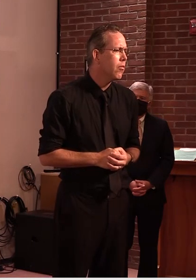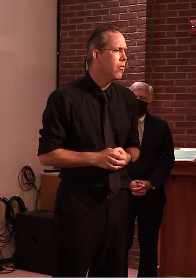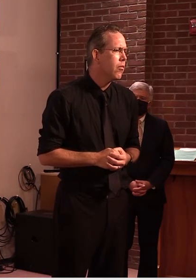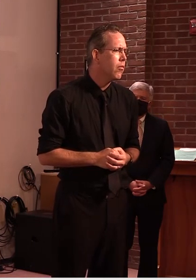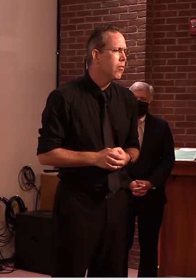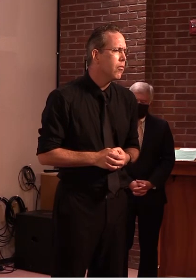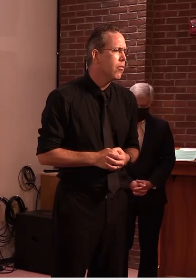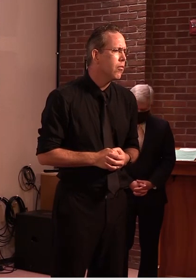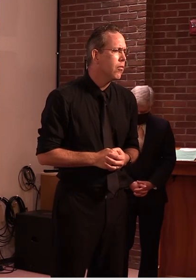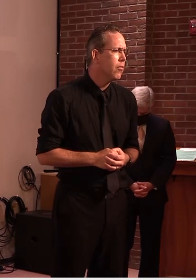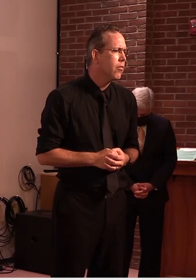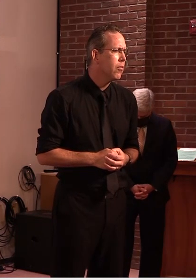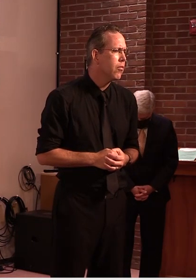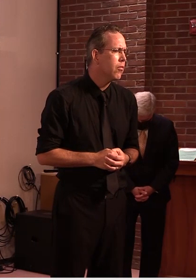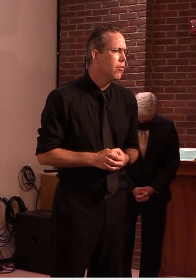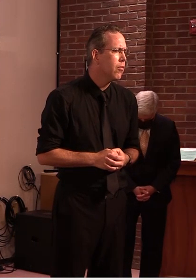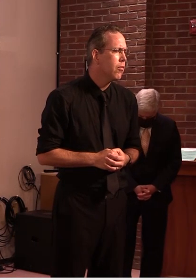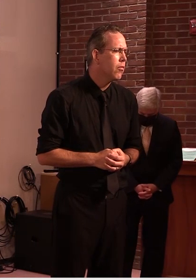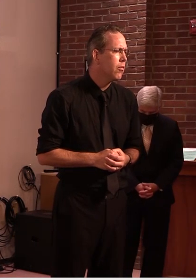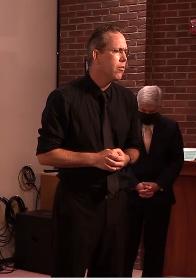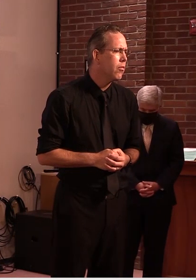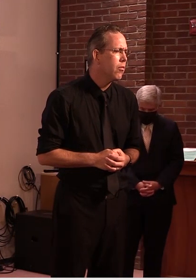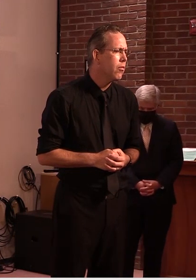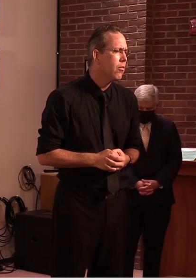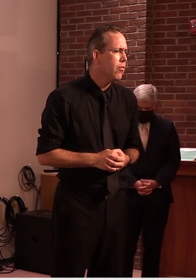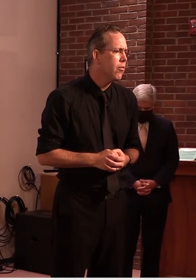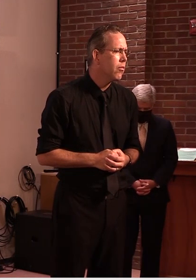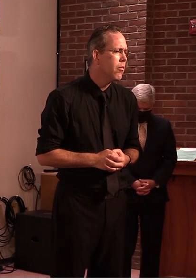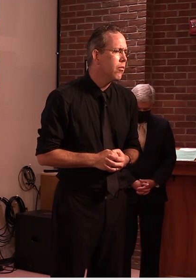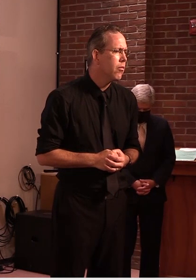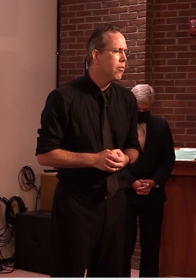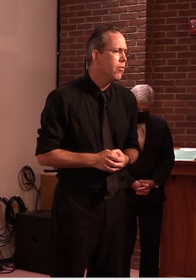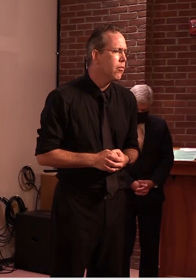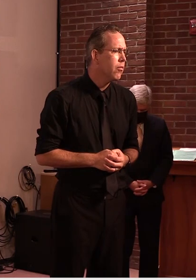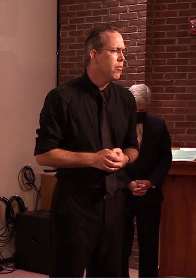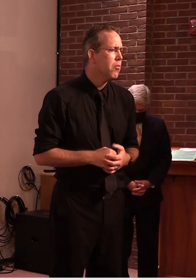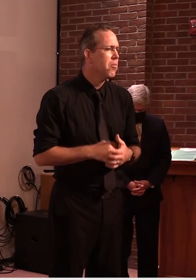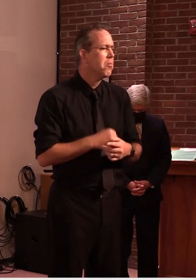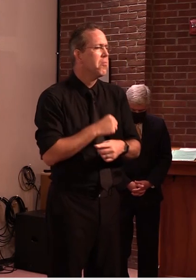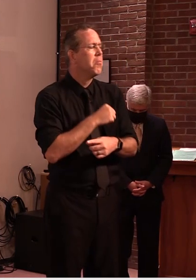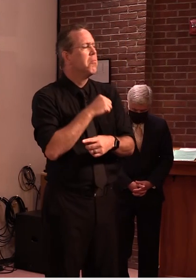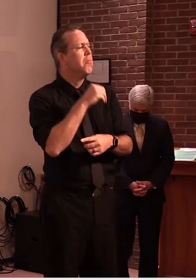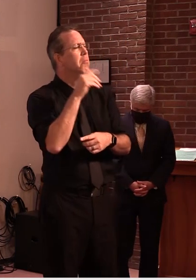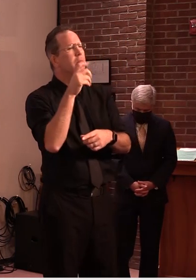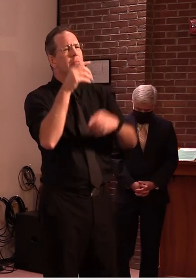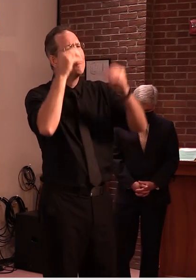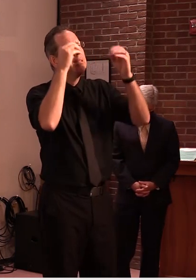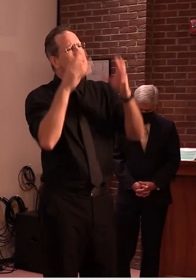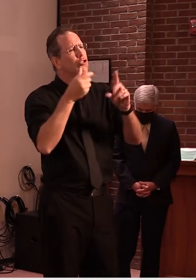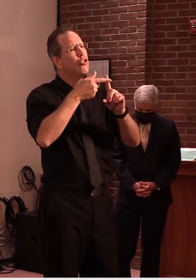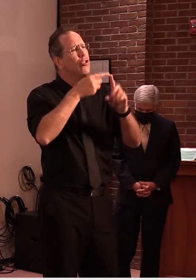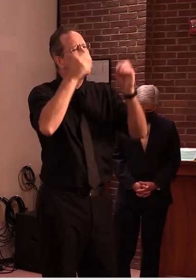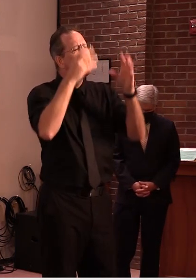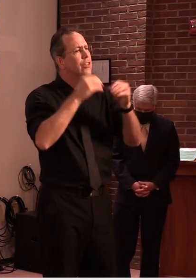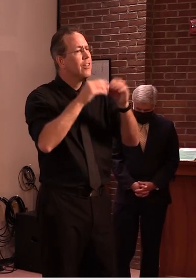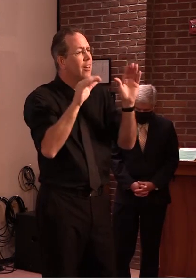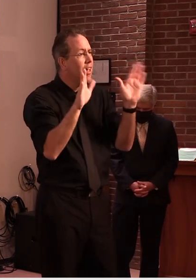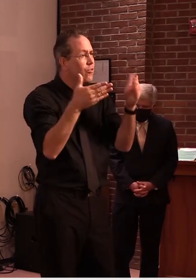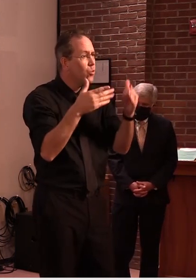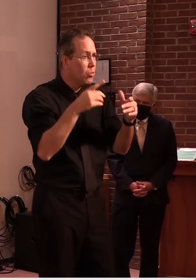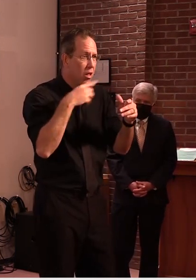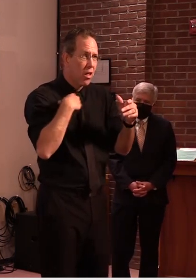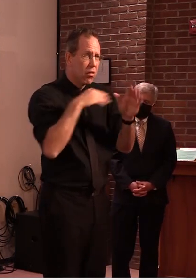of these masks in a classroom setting and is there is the state have a procedure for decontaminating